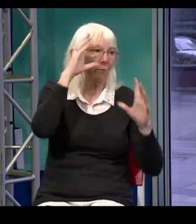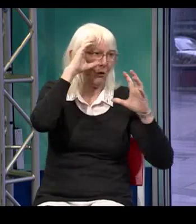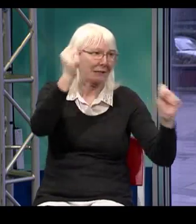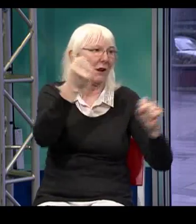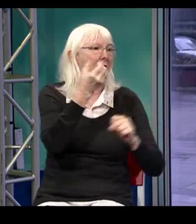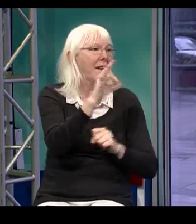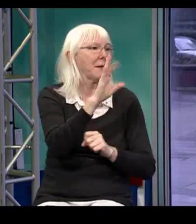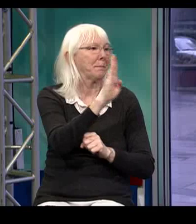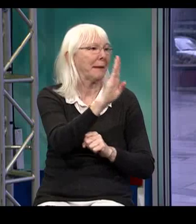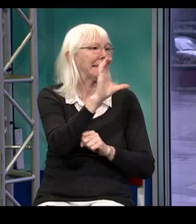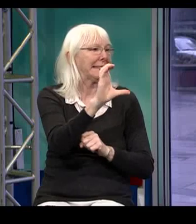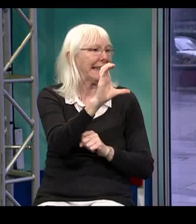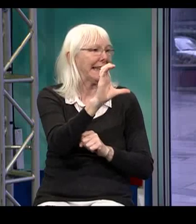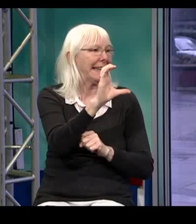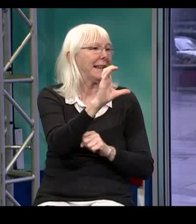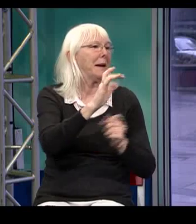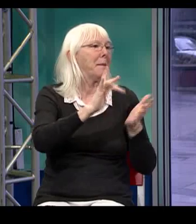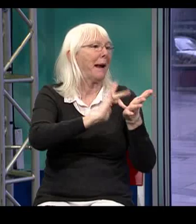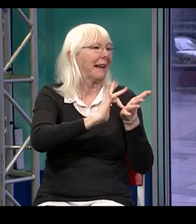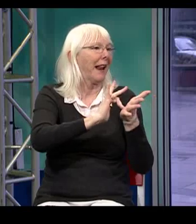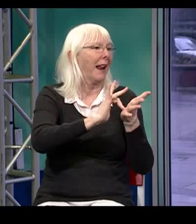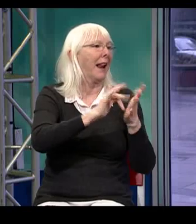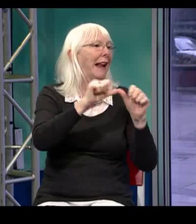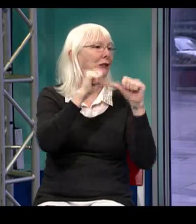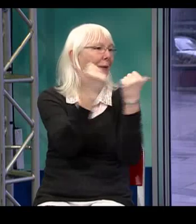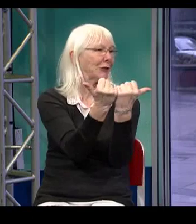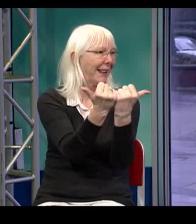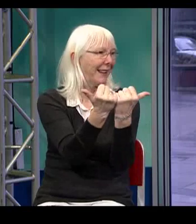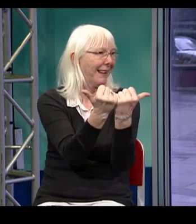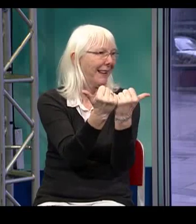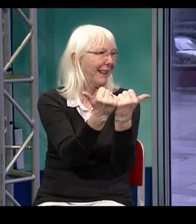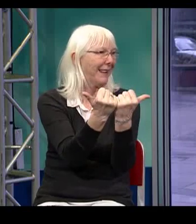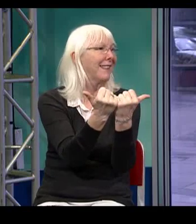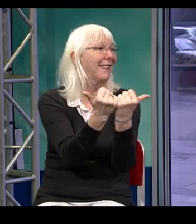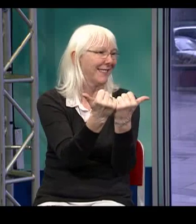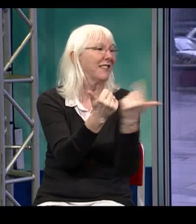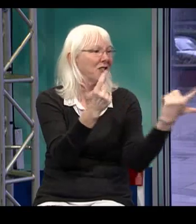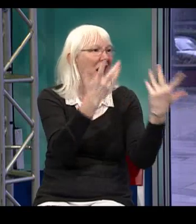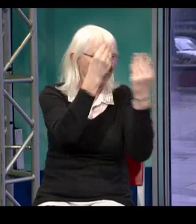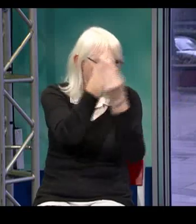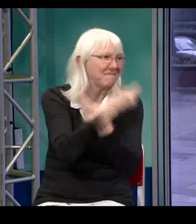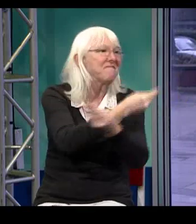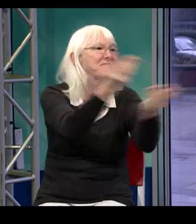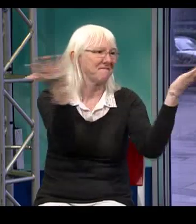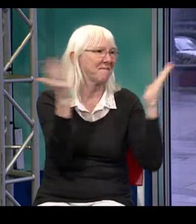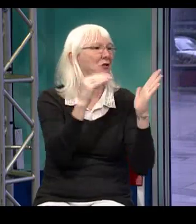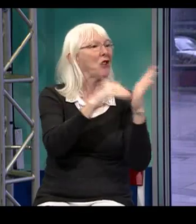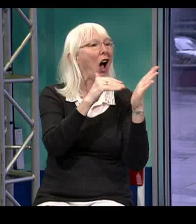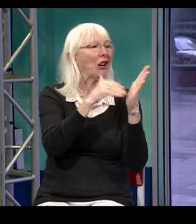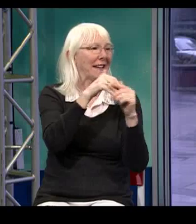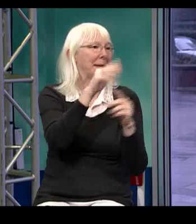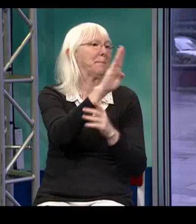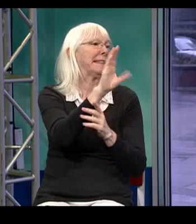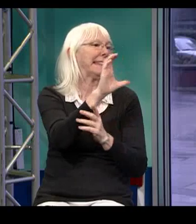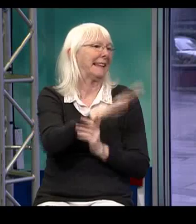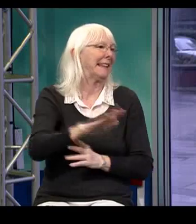And Dr. Dahl used to be the president of the BC Medical Association. And so he was able to share his